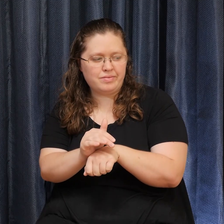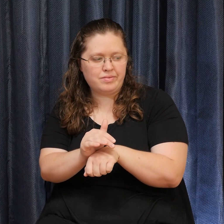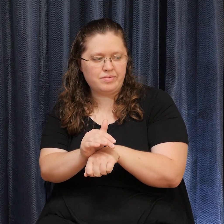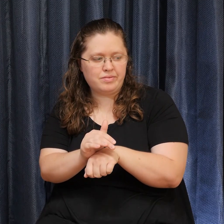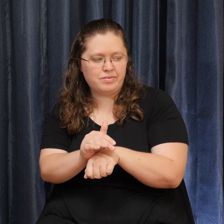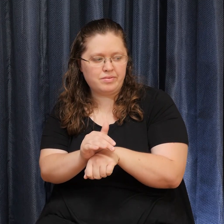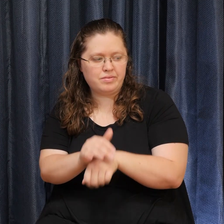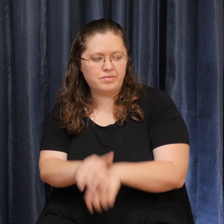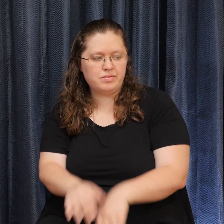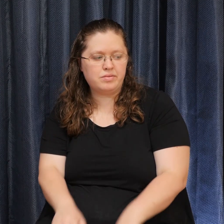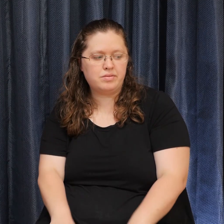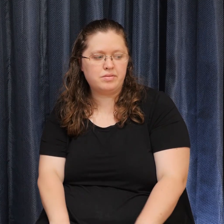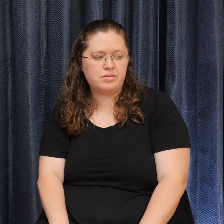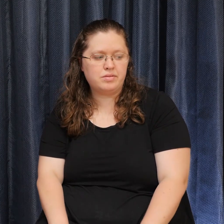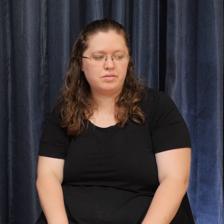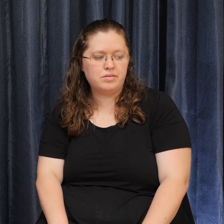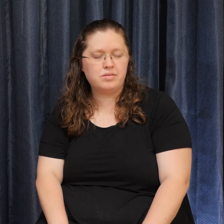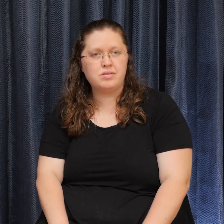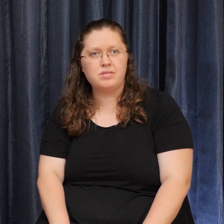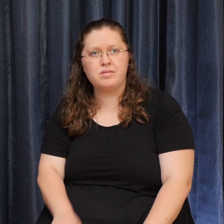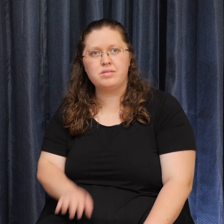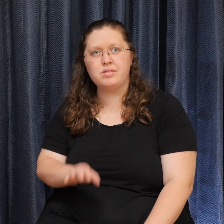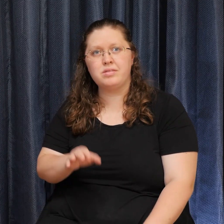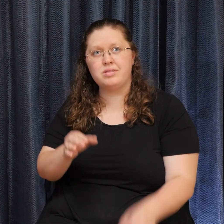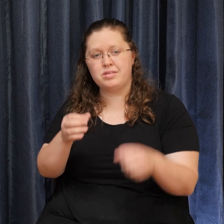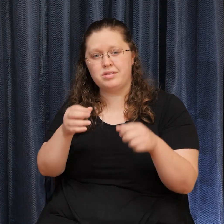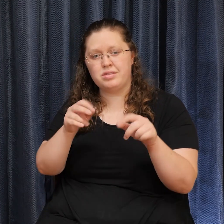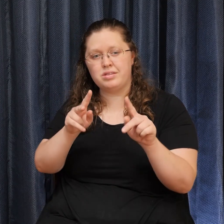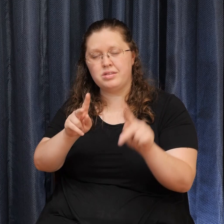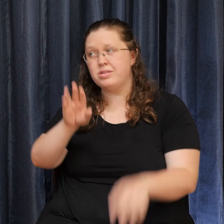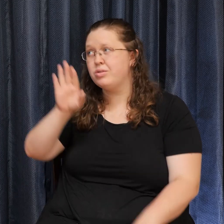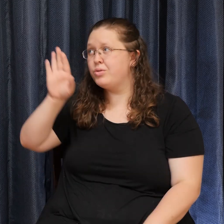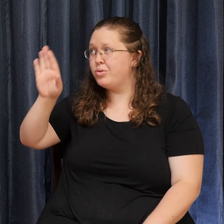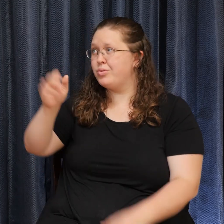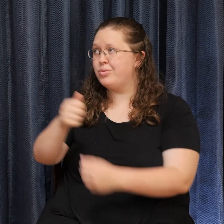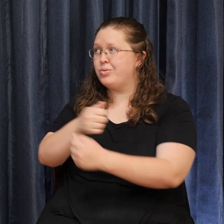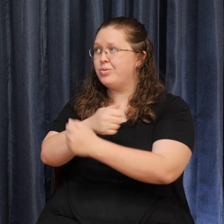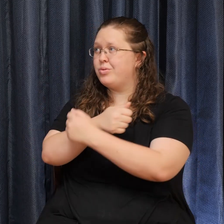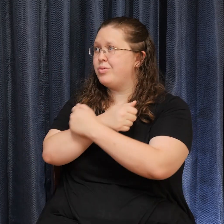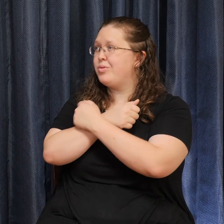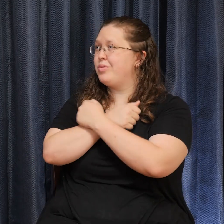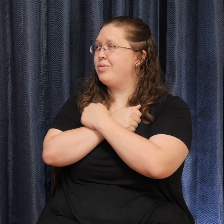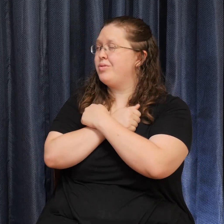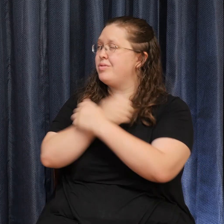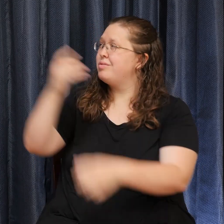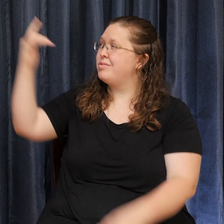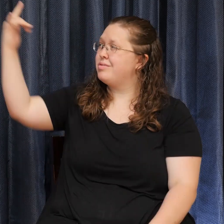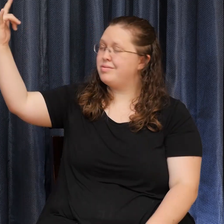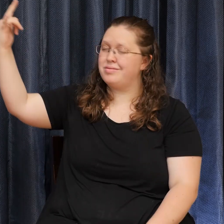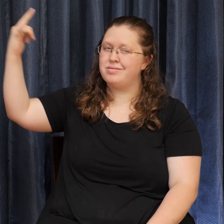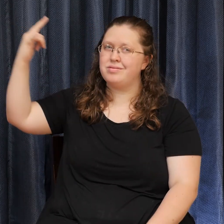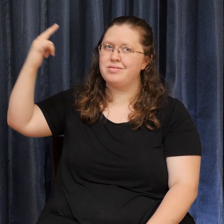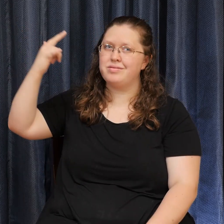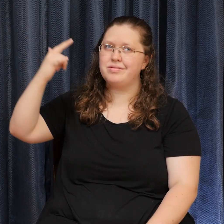Let your love Come over us